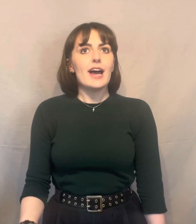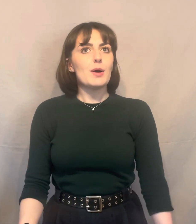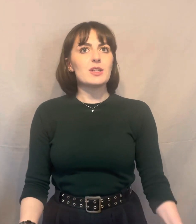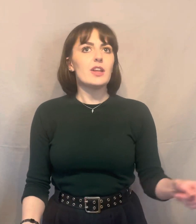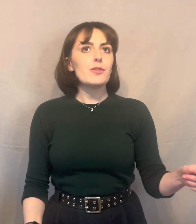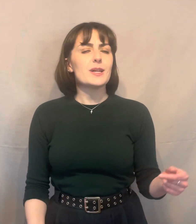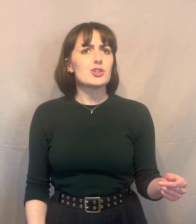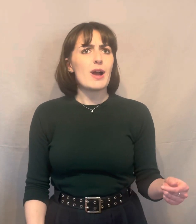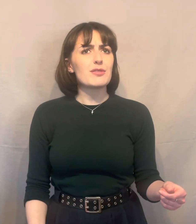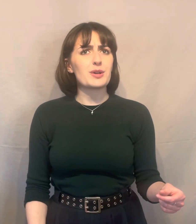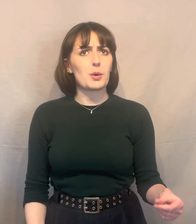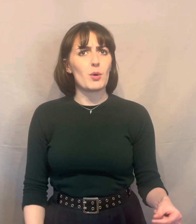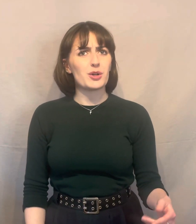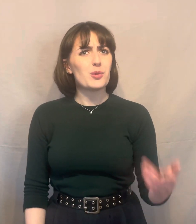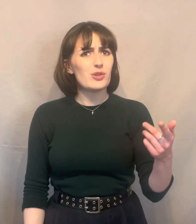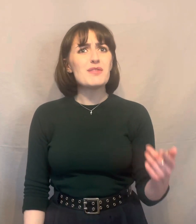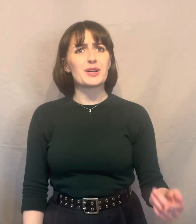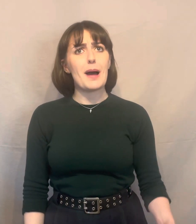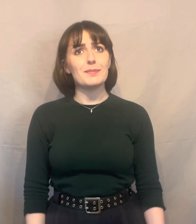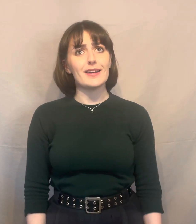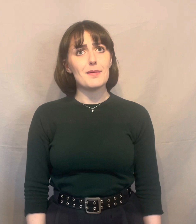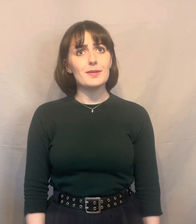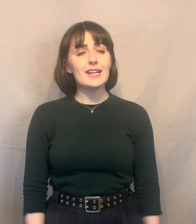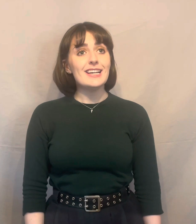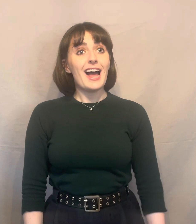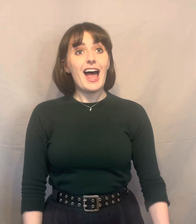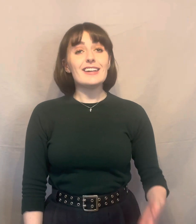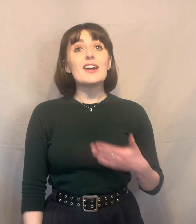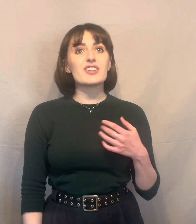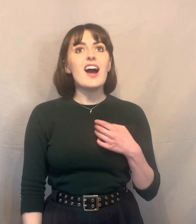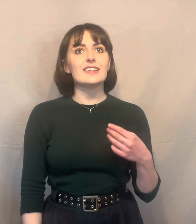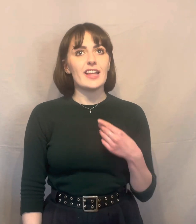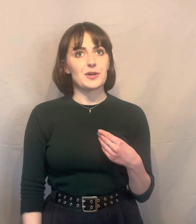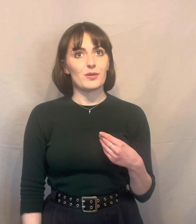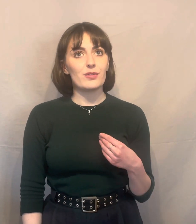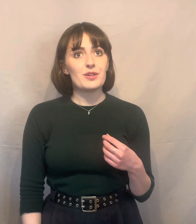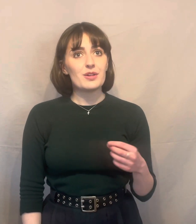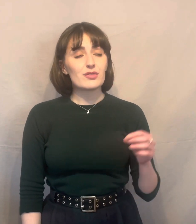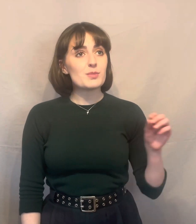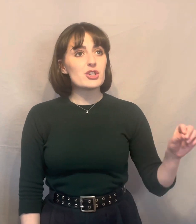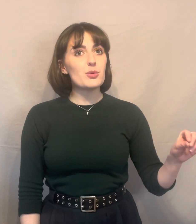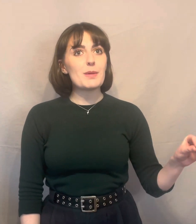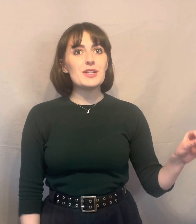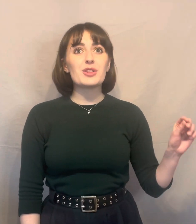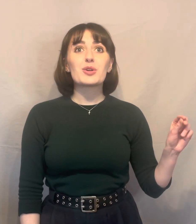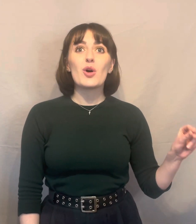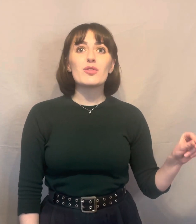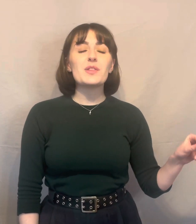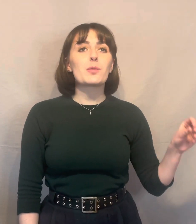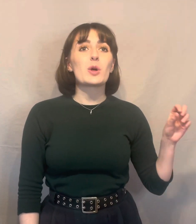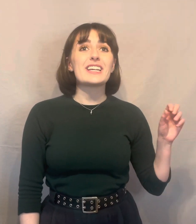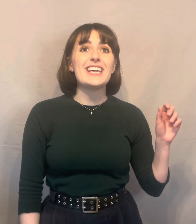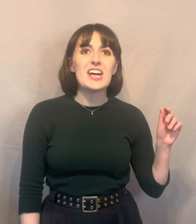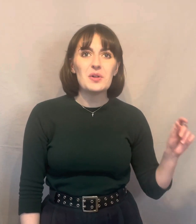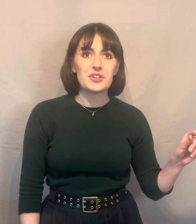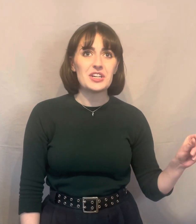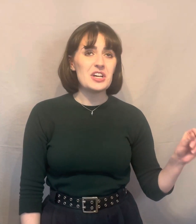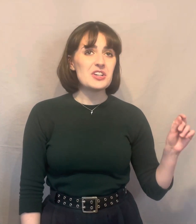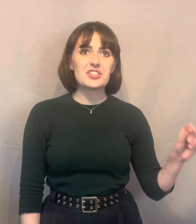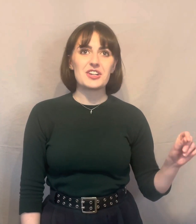now I'm the lesbian traffic reporter whose lover got beat up. And I've gotten letters from two women. Their girlfriends were killed during